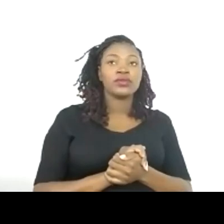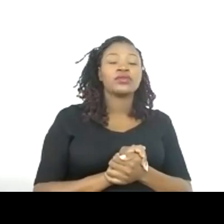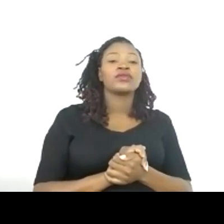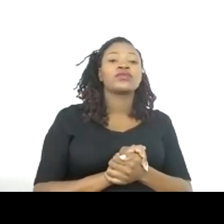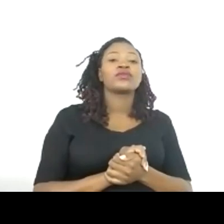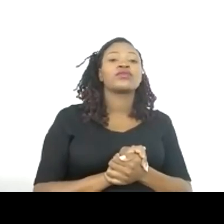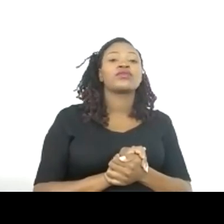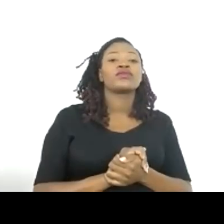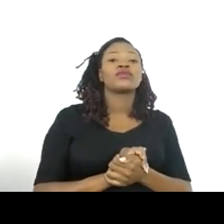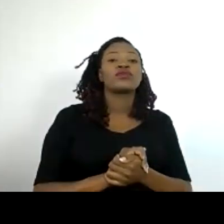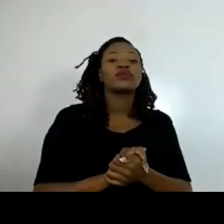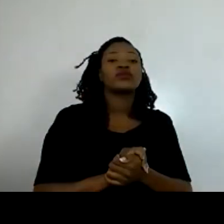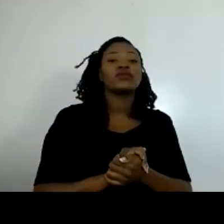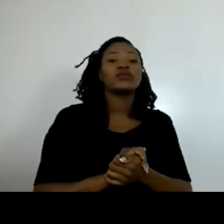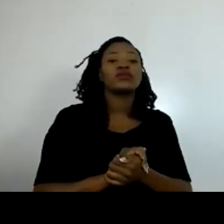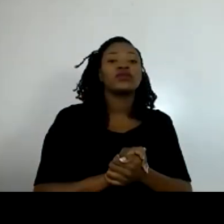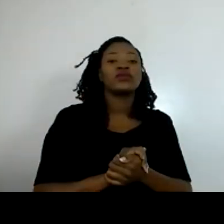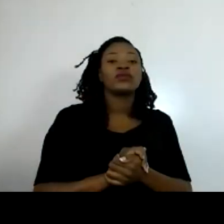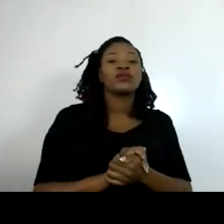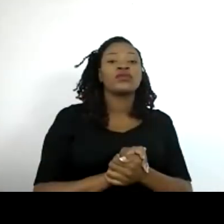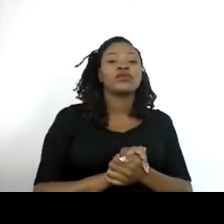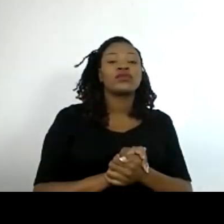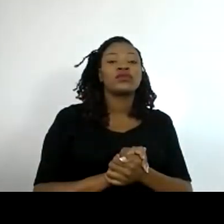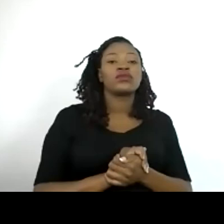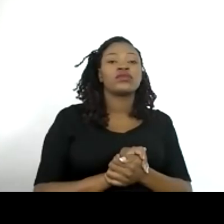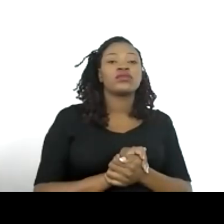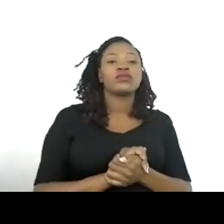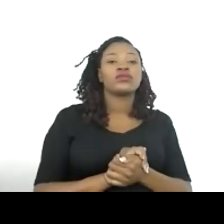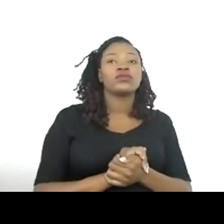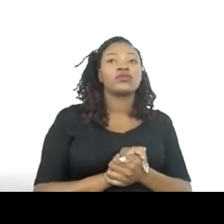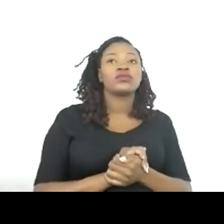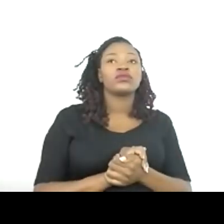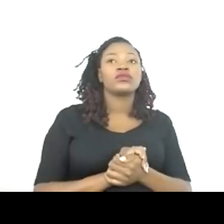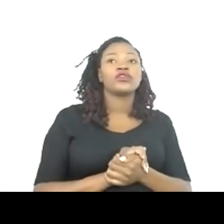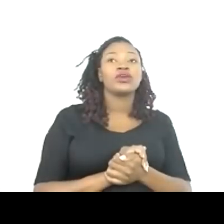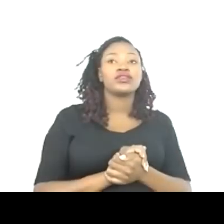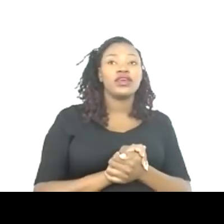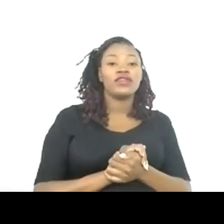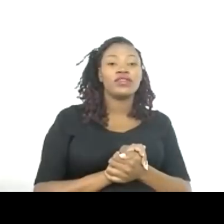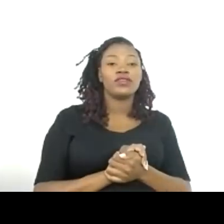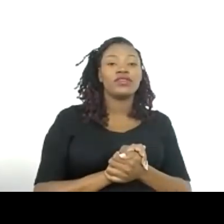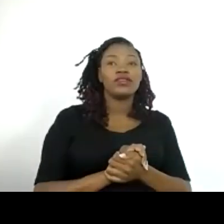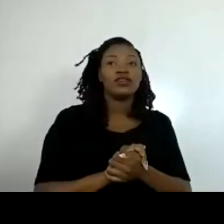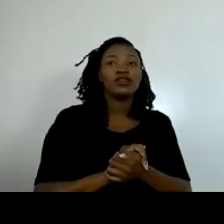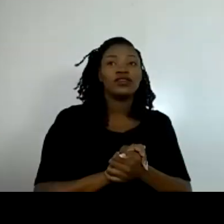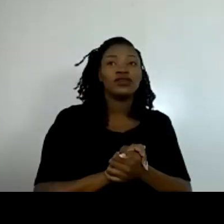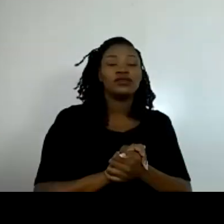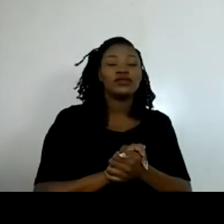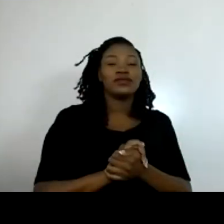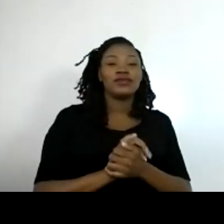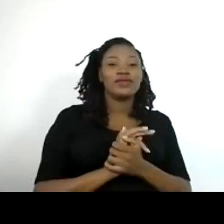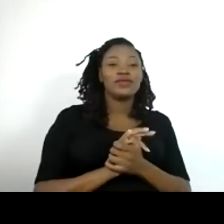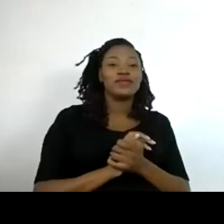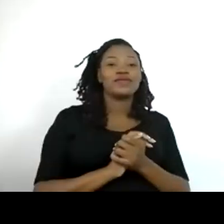the quality aspect of your product, although it needs to be good quality always. But they will be interested in other stories. So they might be very interested